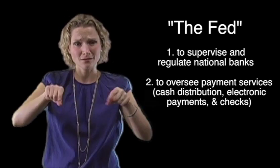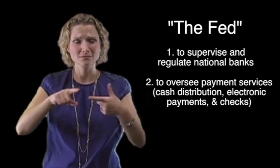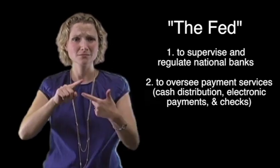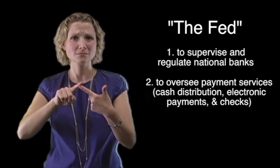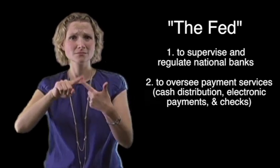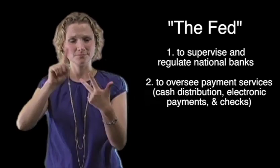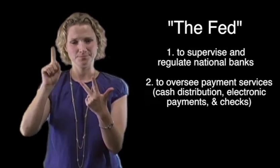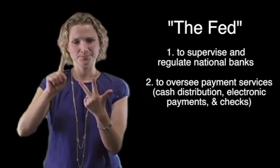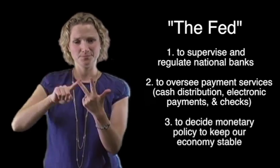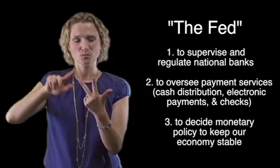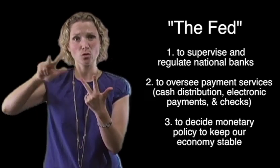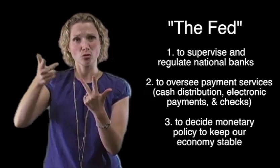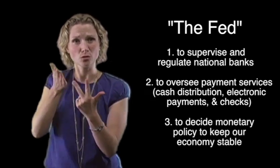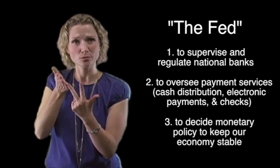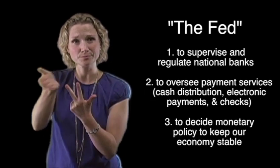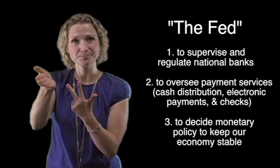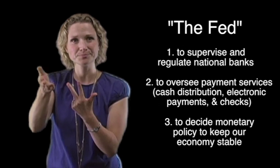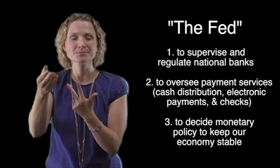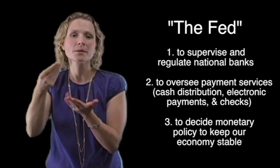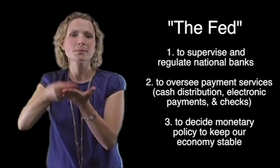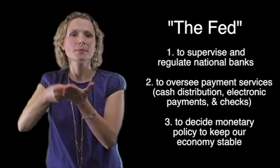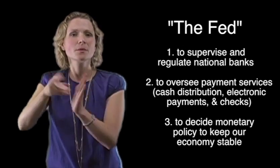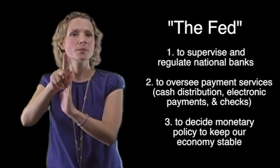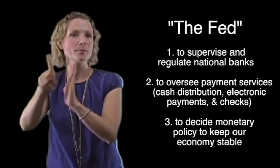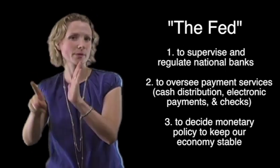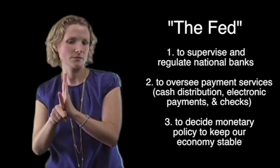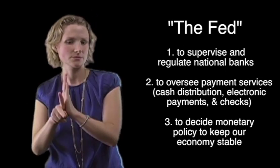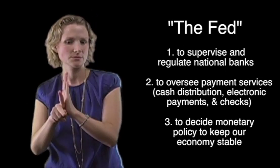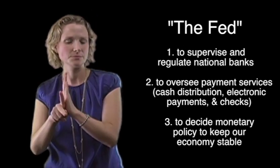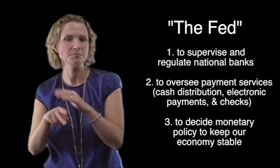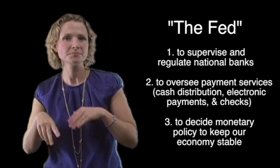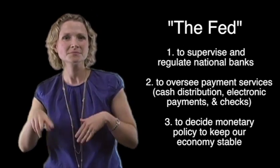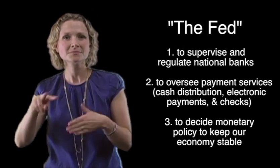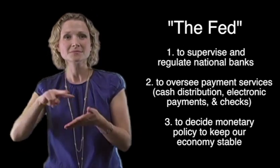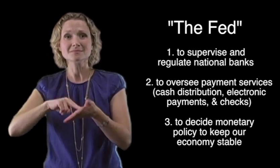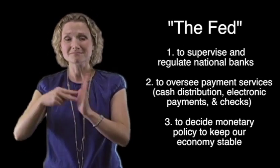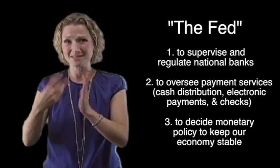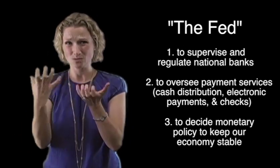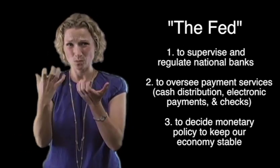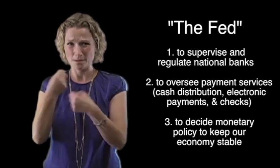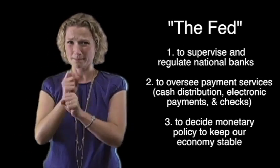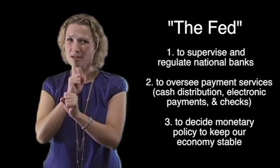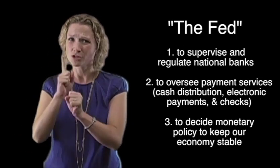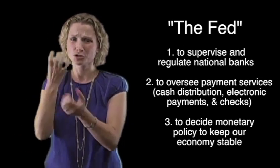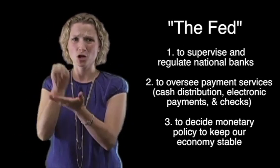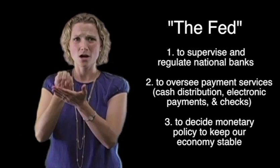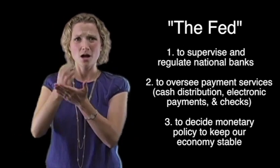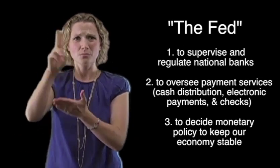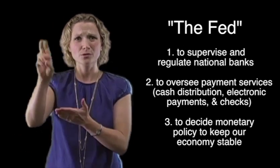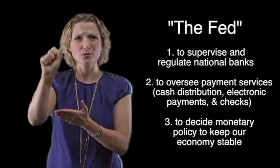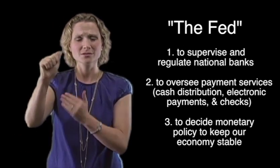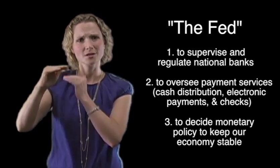transfers, and checks. The third area is to decide monetary policy to keep our economy stable.